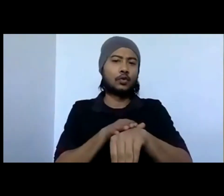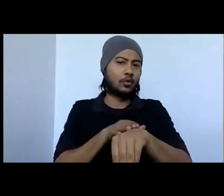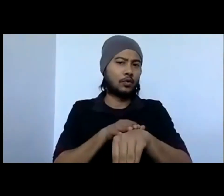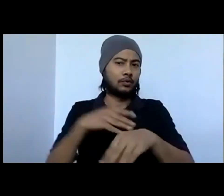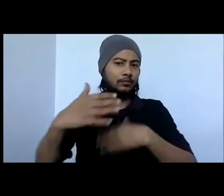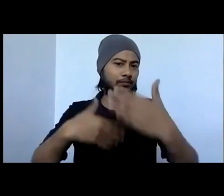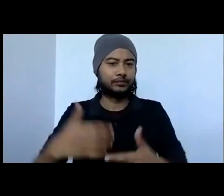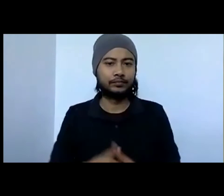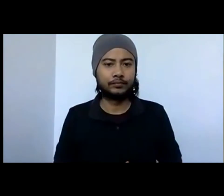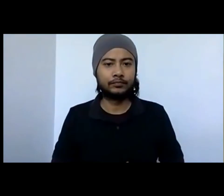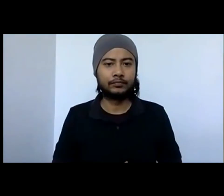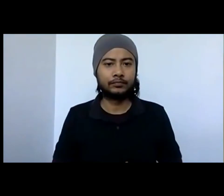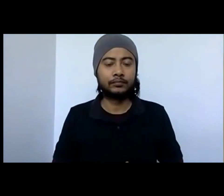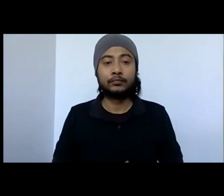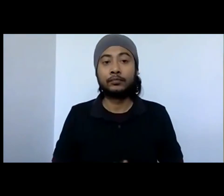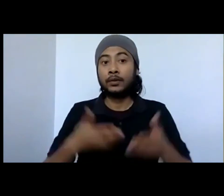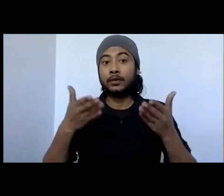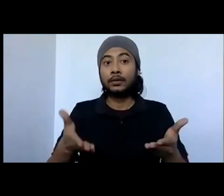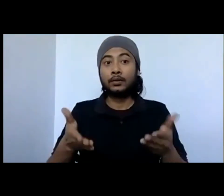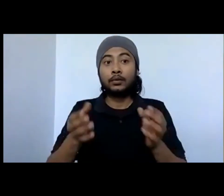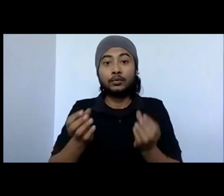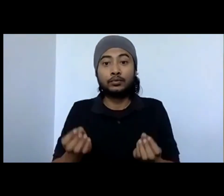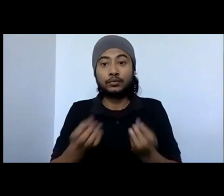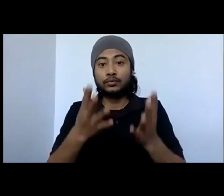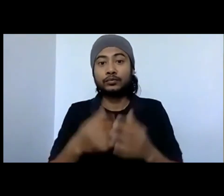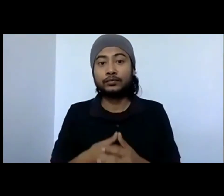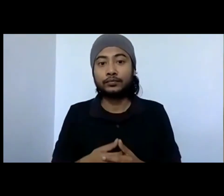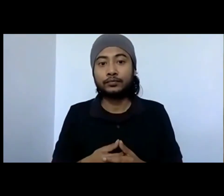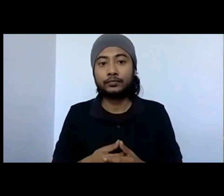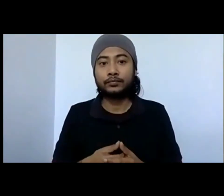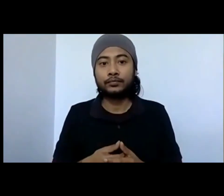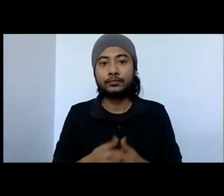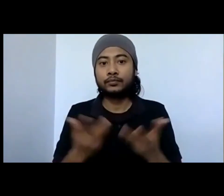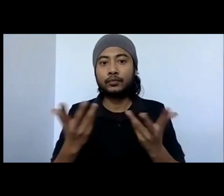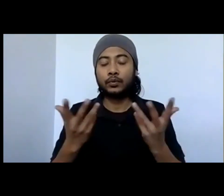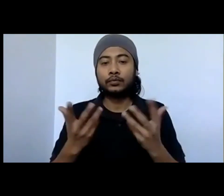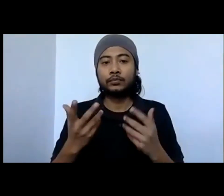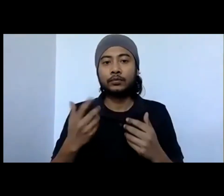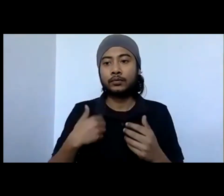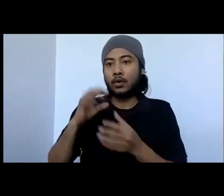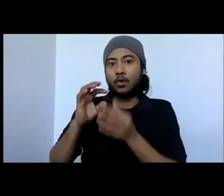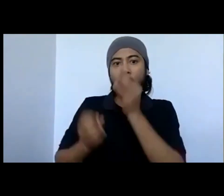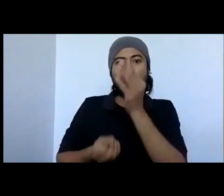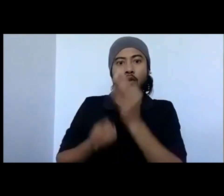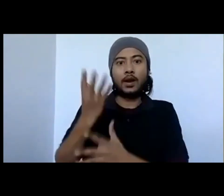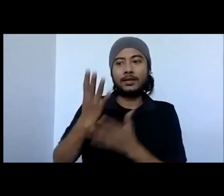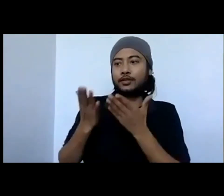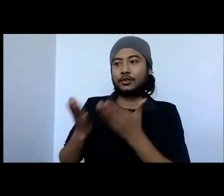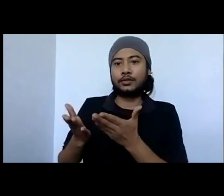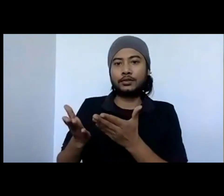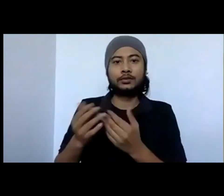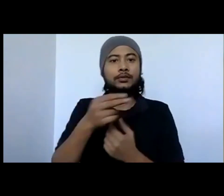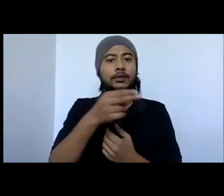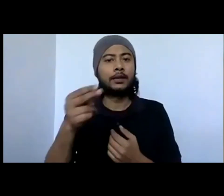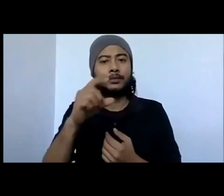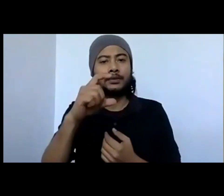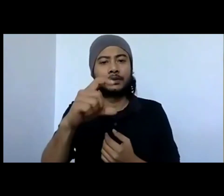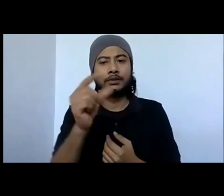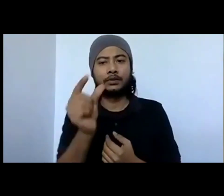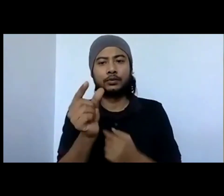me start with a broad introduction of the outfit we are in as of now. So, which is called Cuts International.